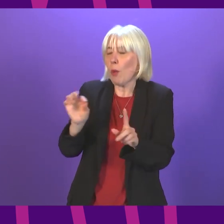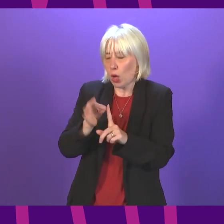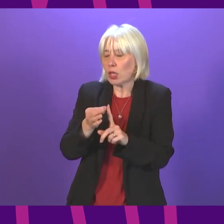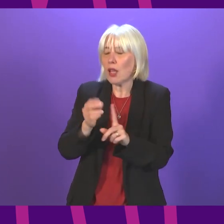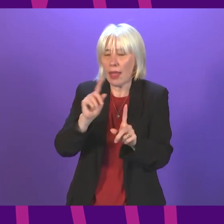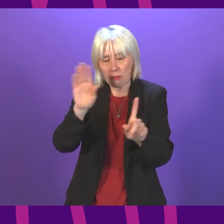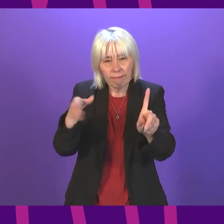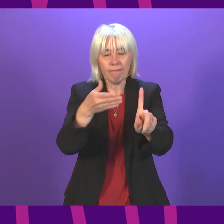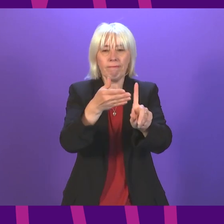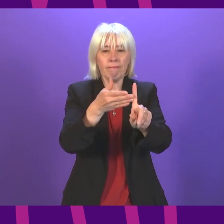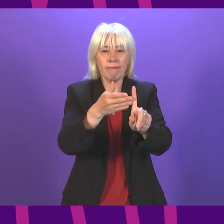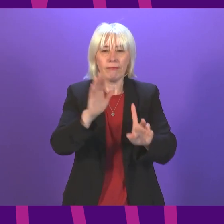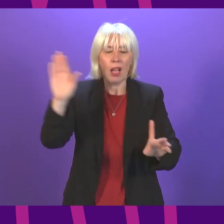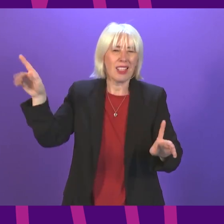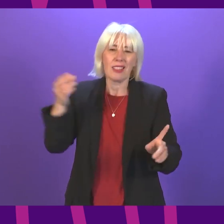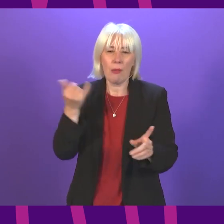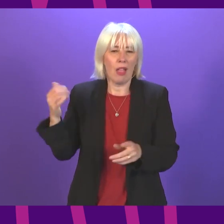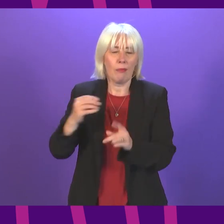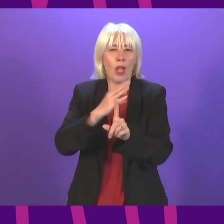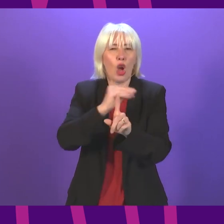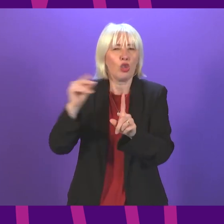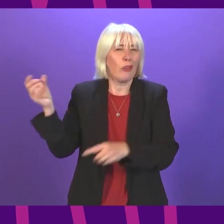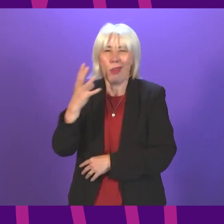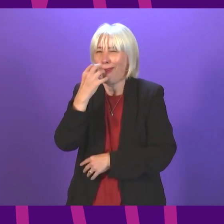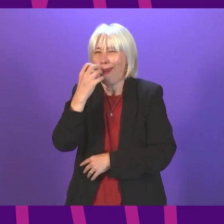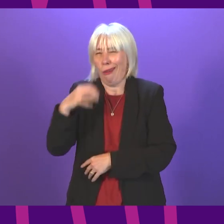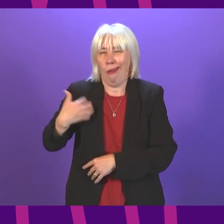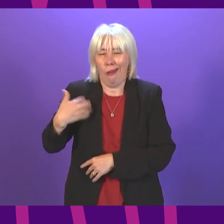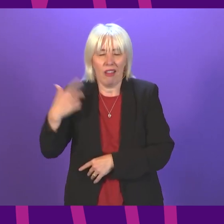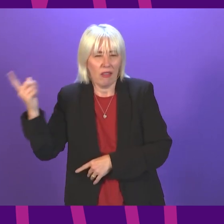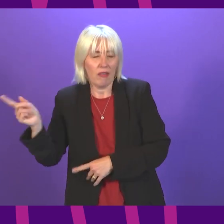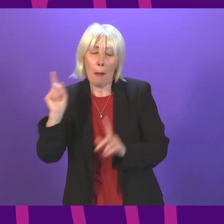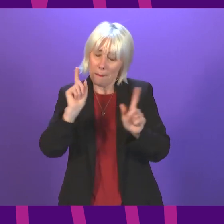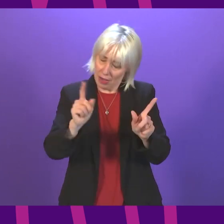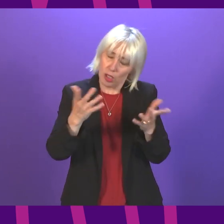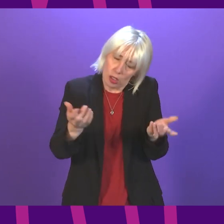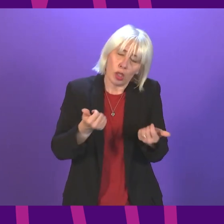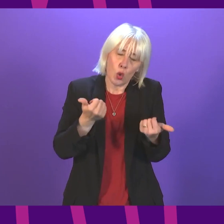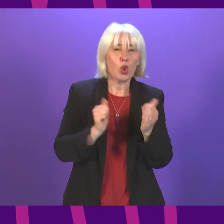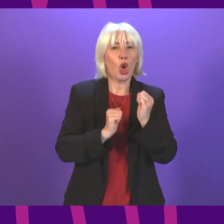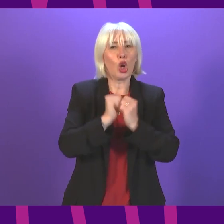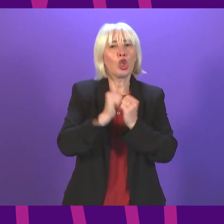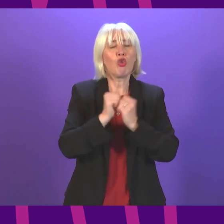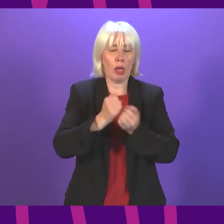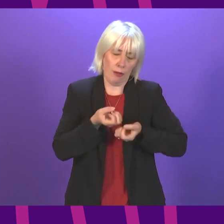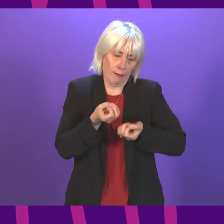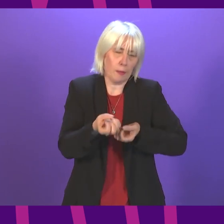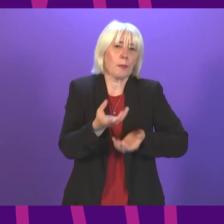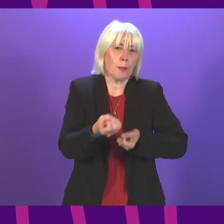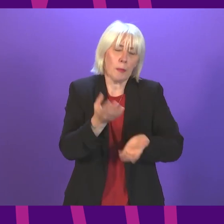to. Well, I hear groans from the Conservative benches, but it is the most constructive contribution we've heard this afternoon.